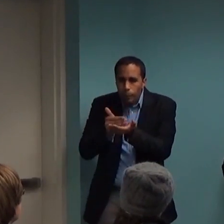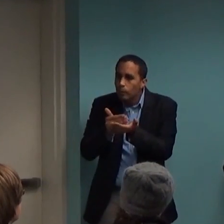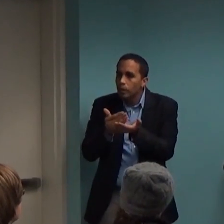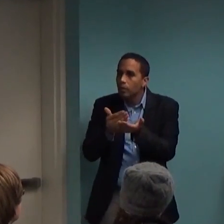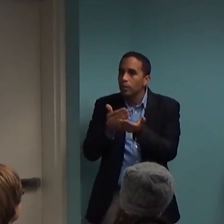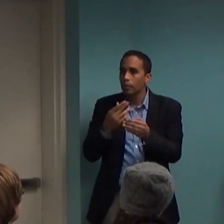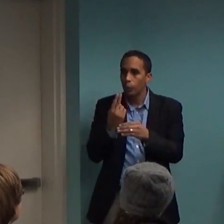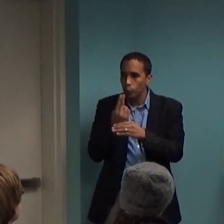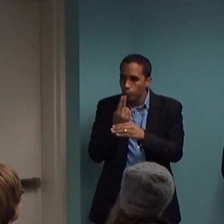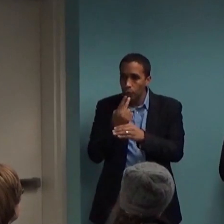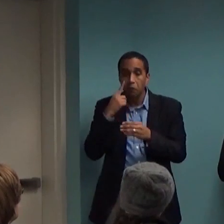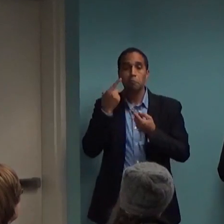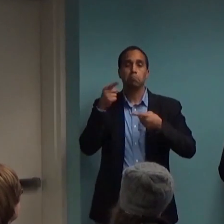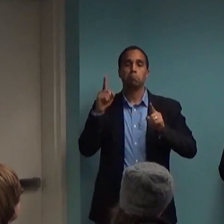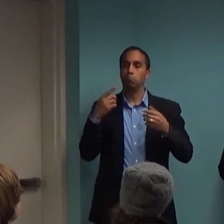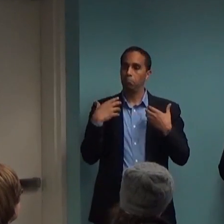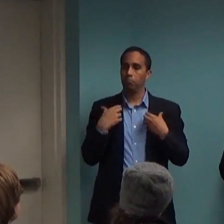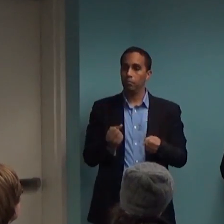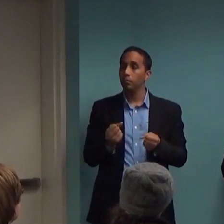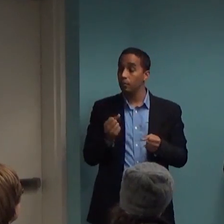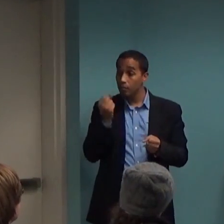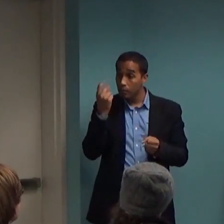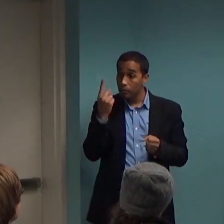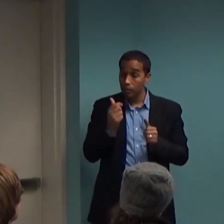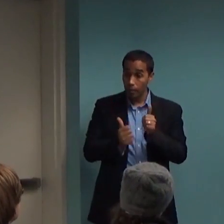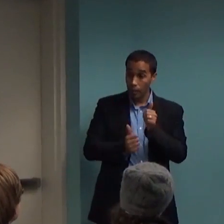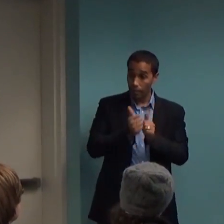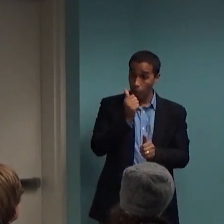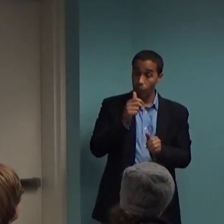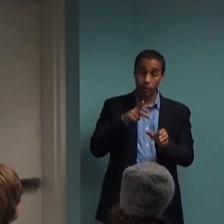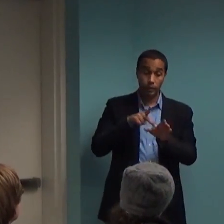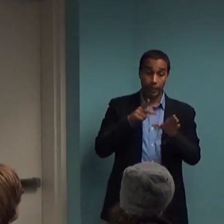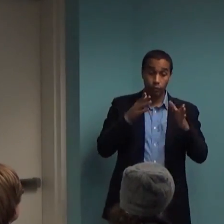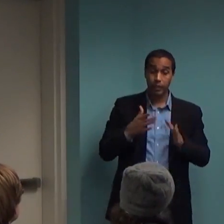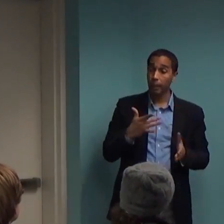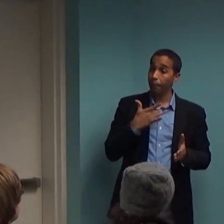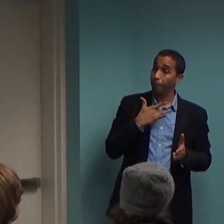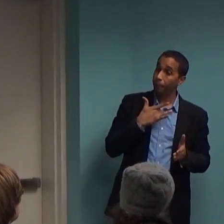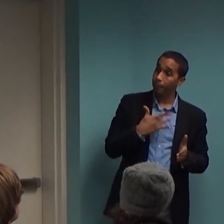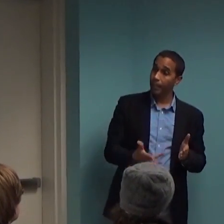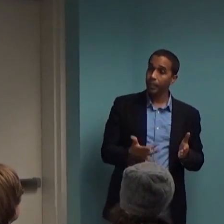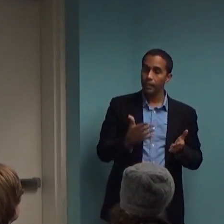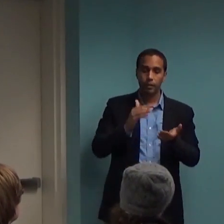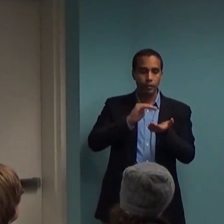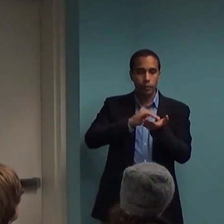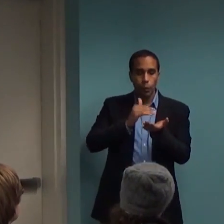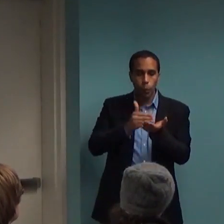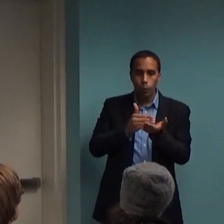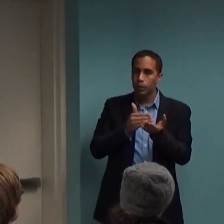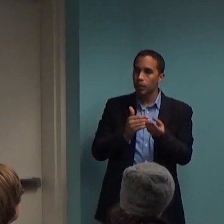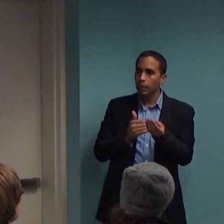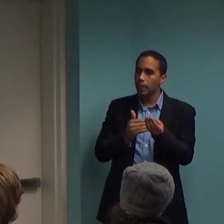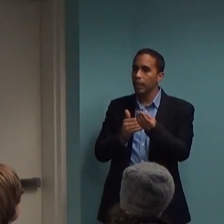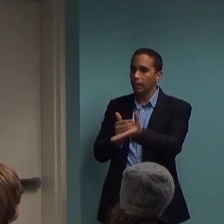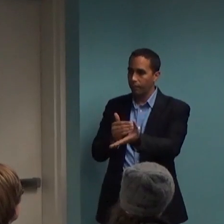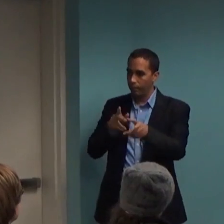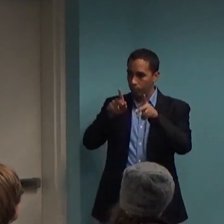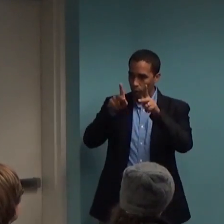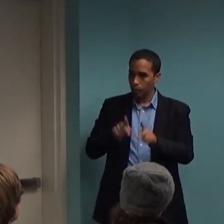that most prescribing psychiatrists will practice in the following way. They will give a dosage of medication and they will continue to